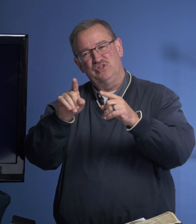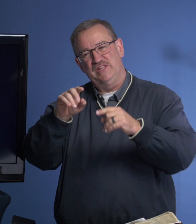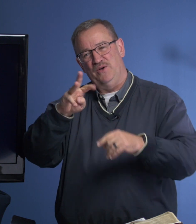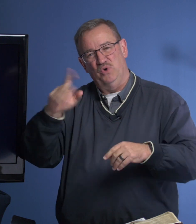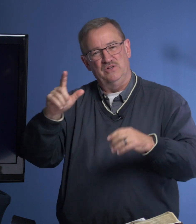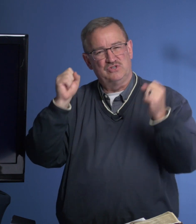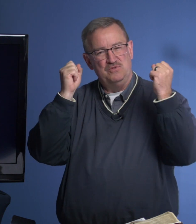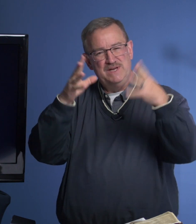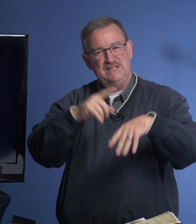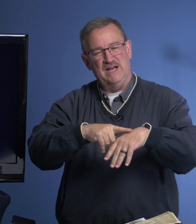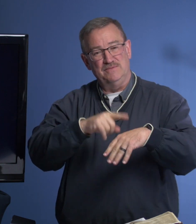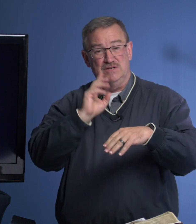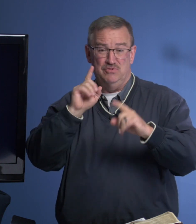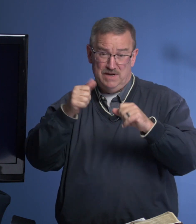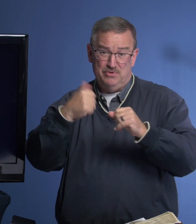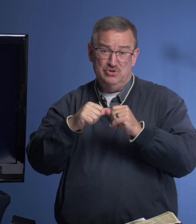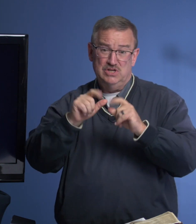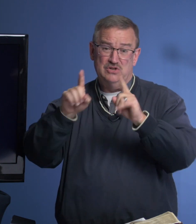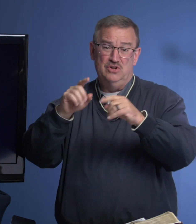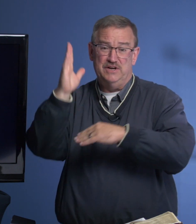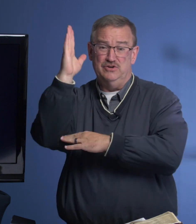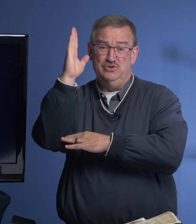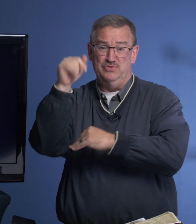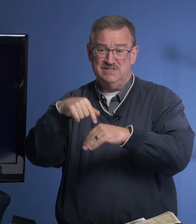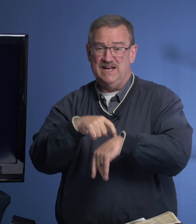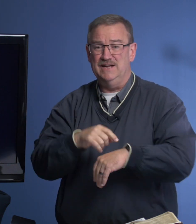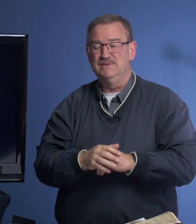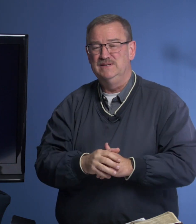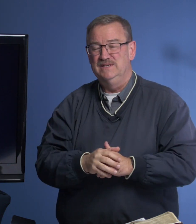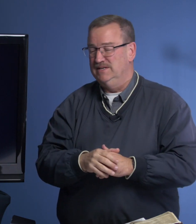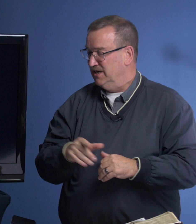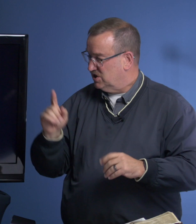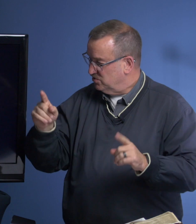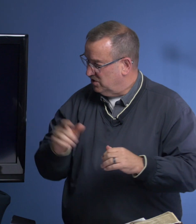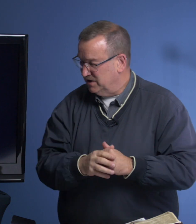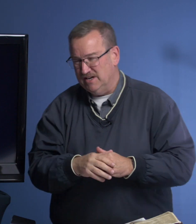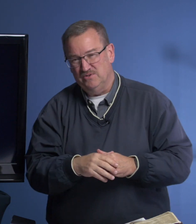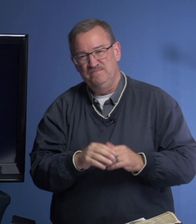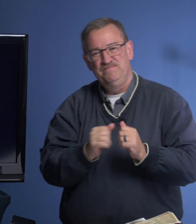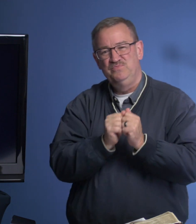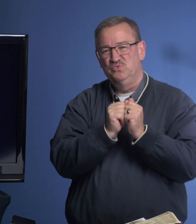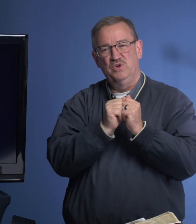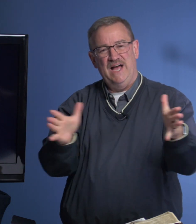to that well so many times, and remember, she had gone there at noon this time, and she was going there without